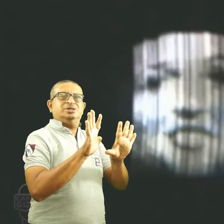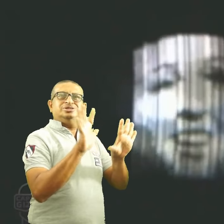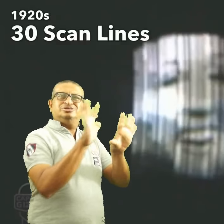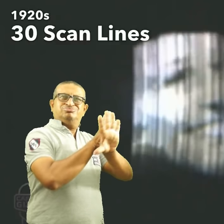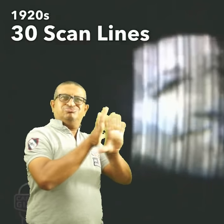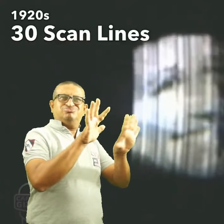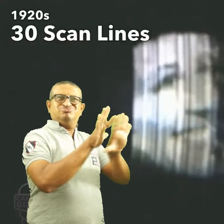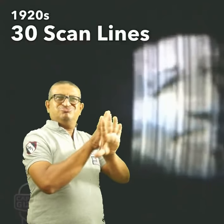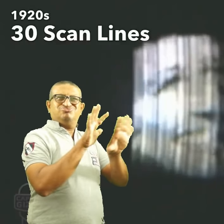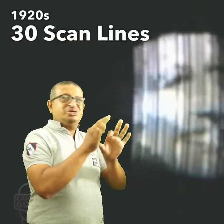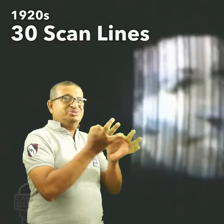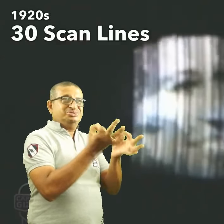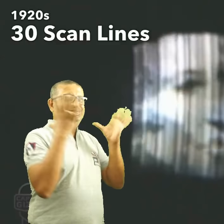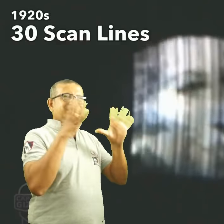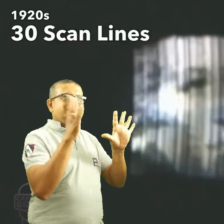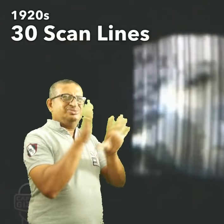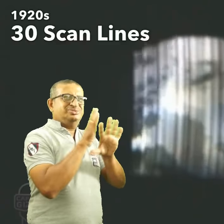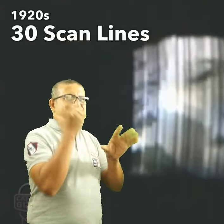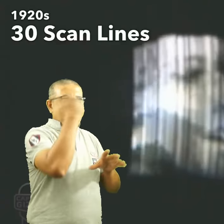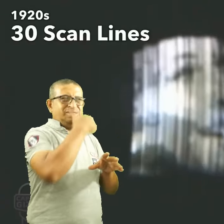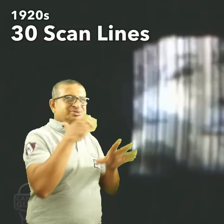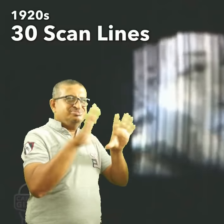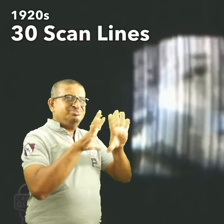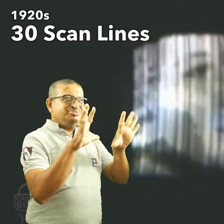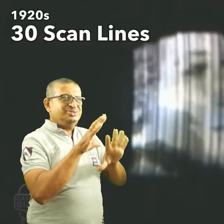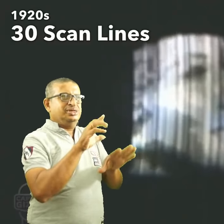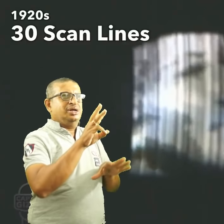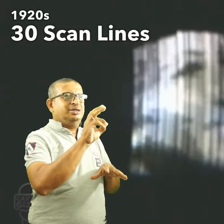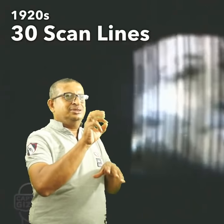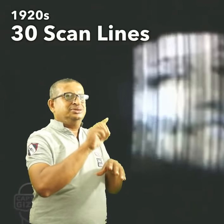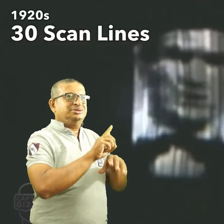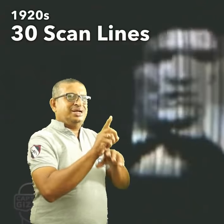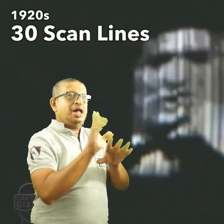Although the technology was impressive, the video quality was not.